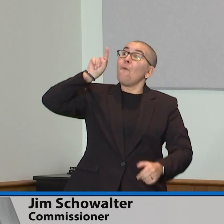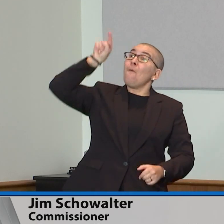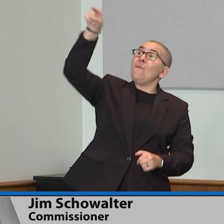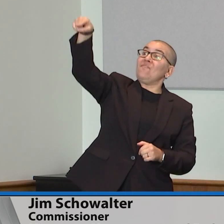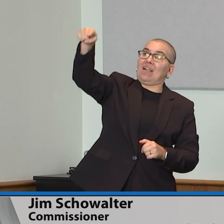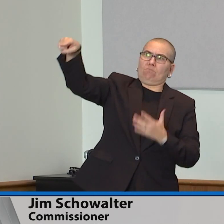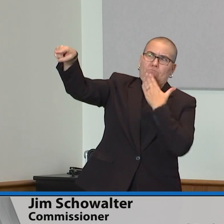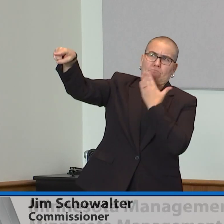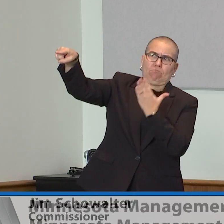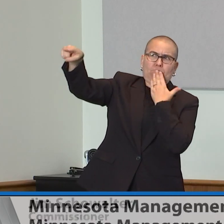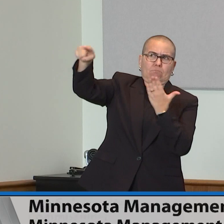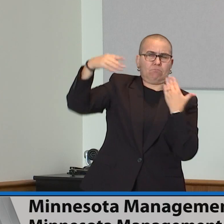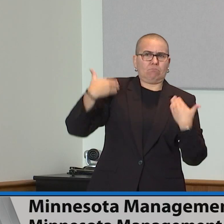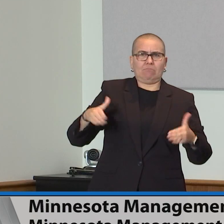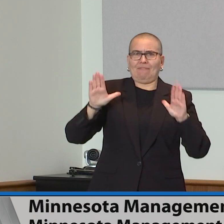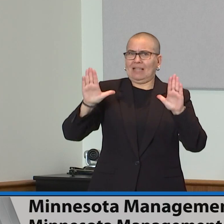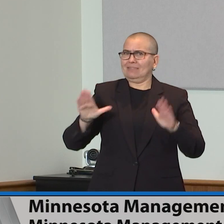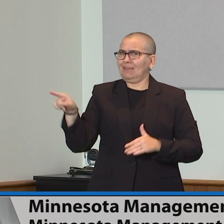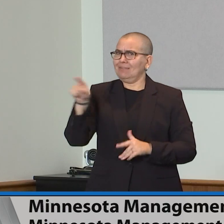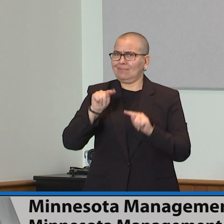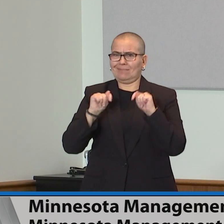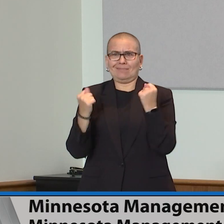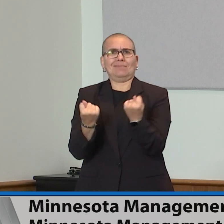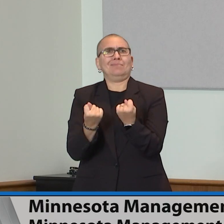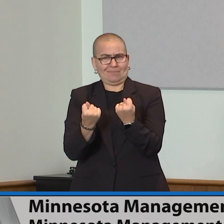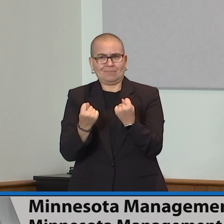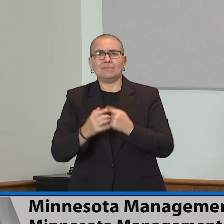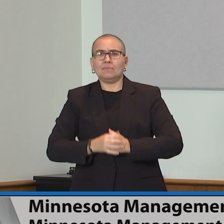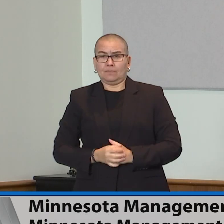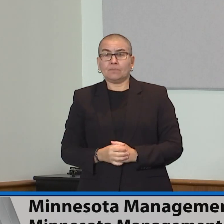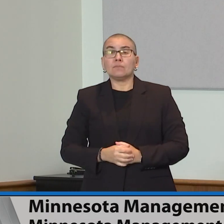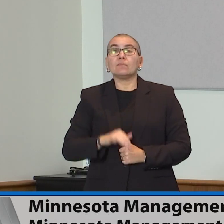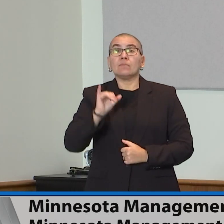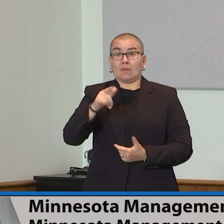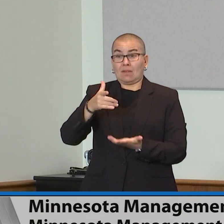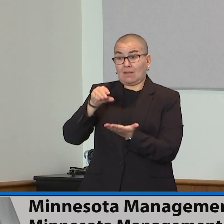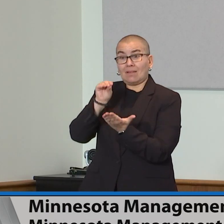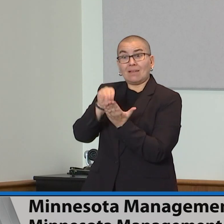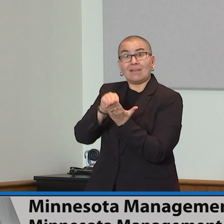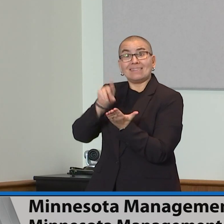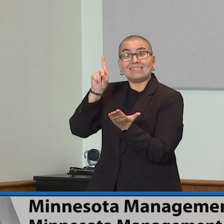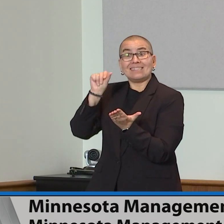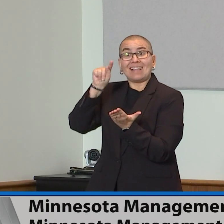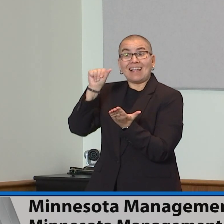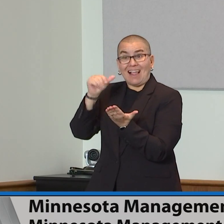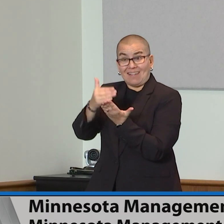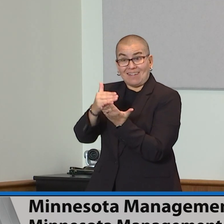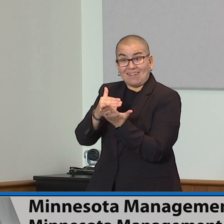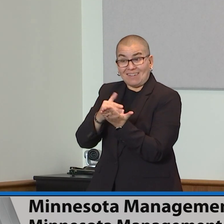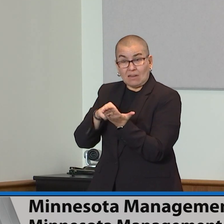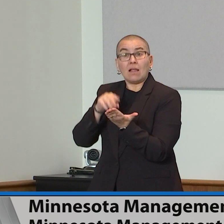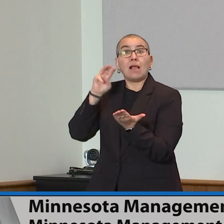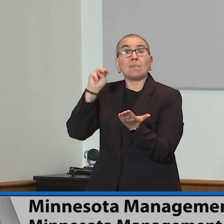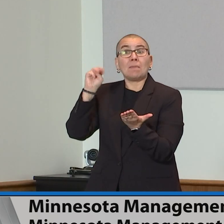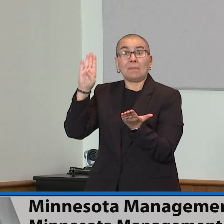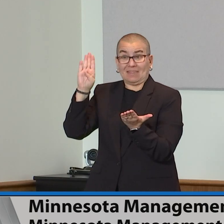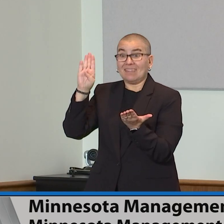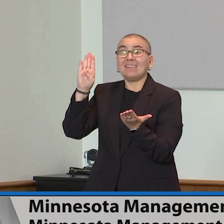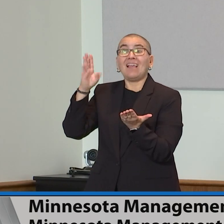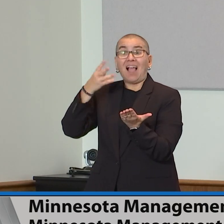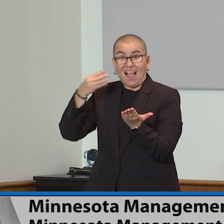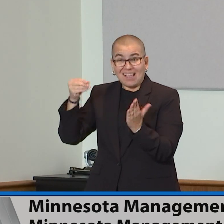If you consider where this forecast came from, it is from the hard work of people at MMB, at state agencies across